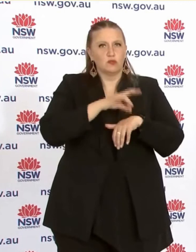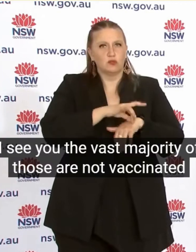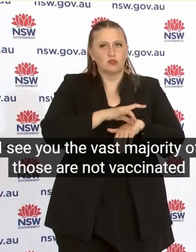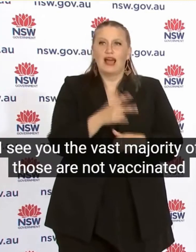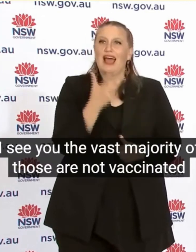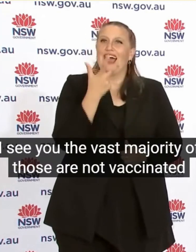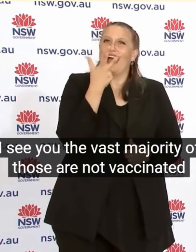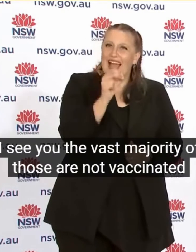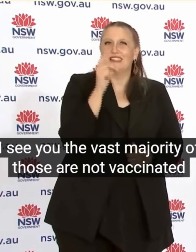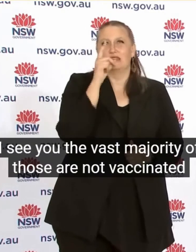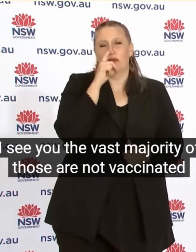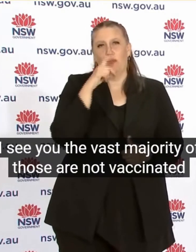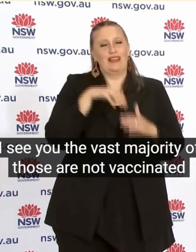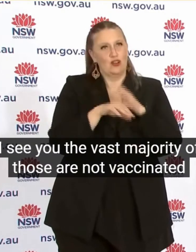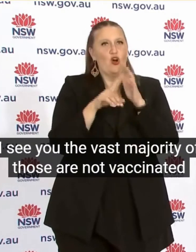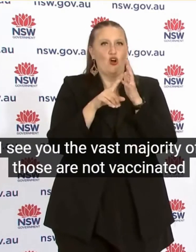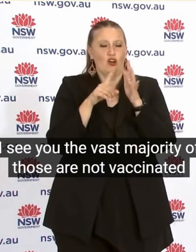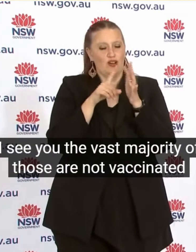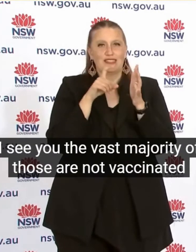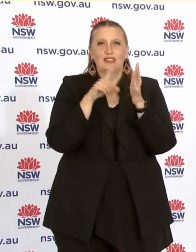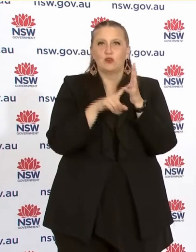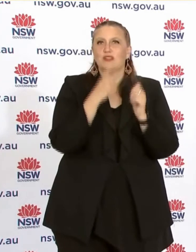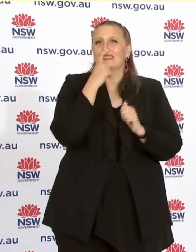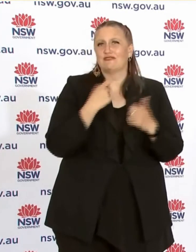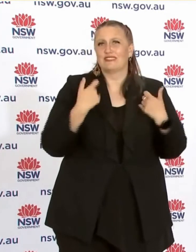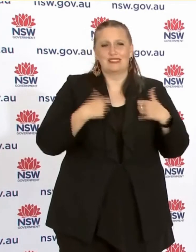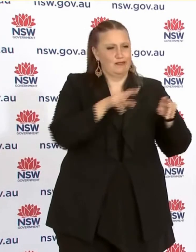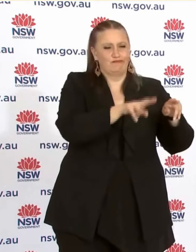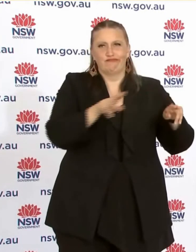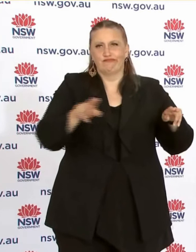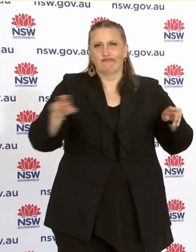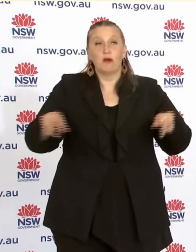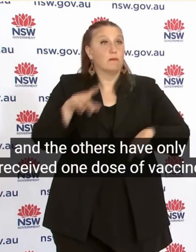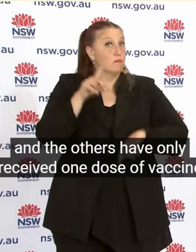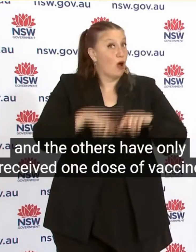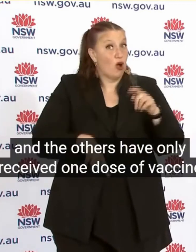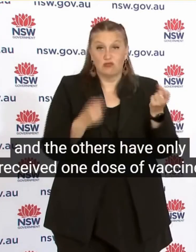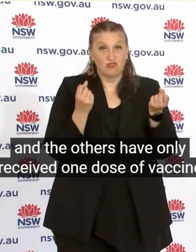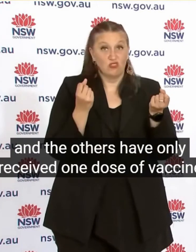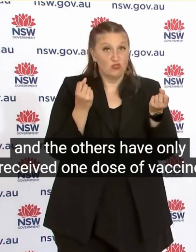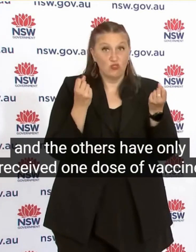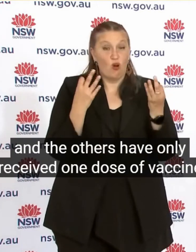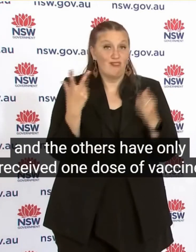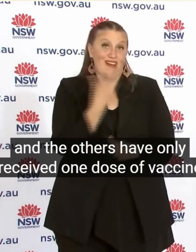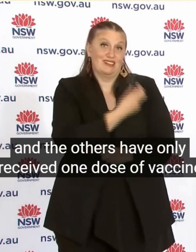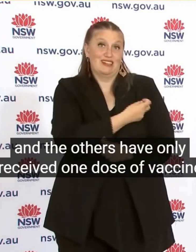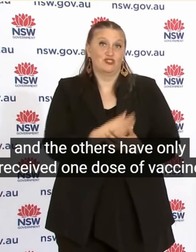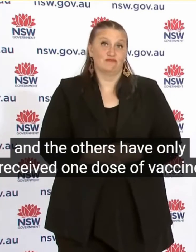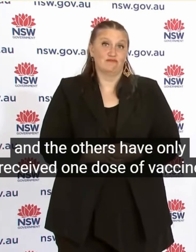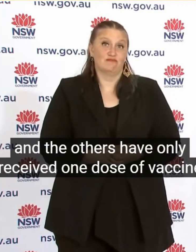The vast majority Of those Are not vaccinated And the others Have only received One dose Of vaccine